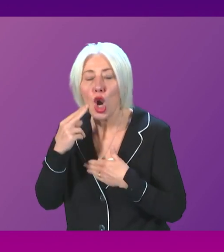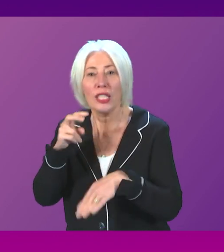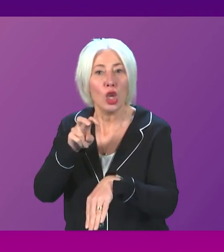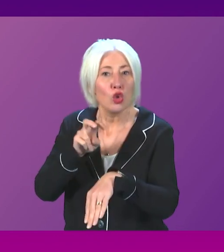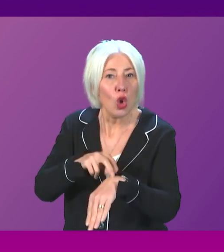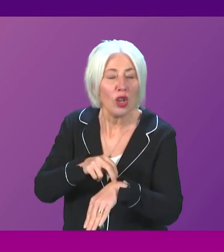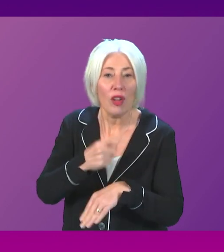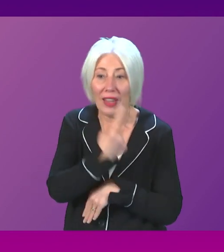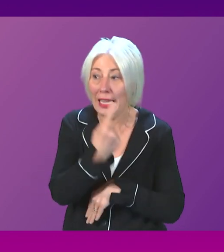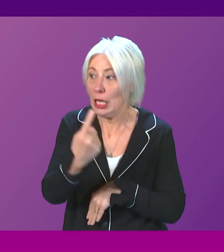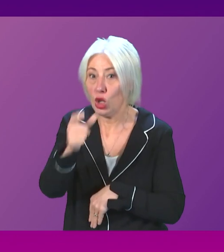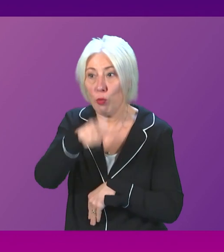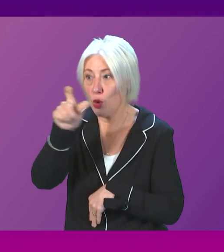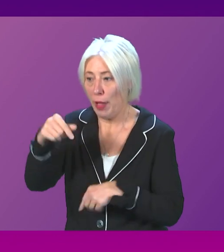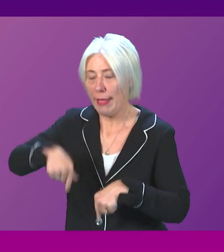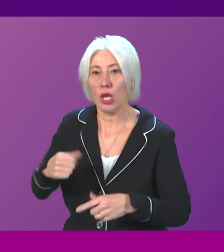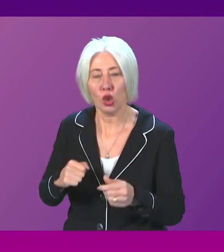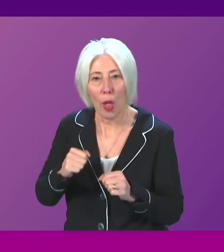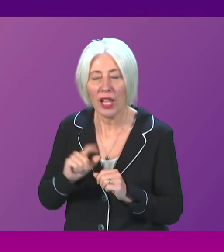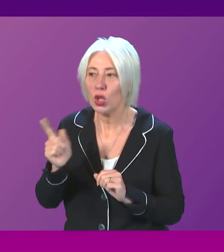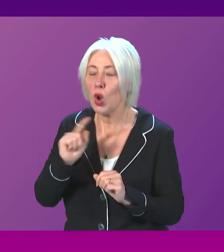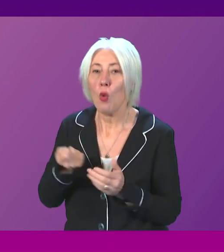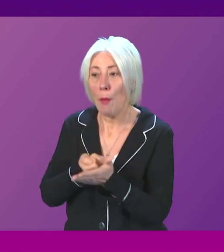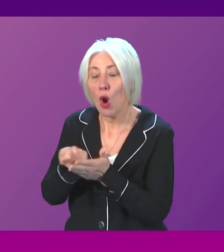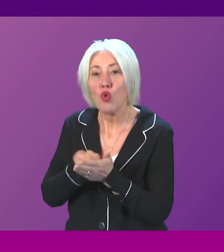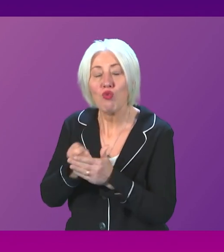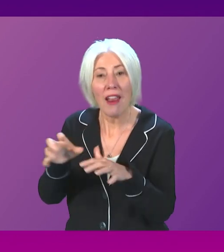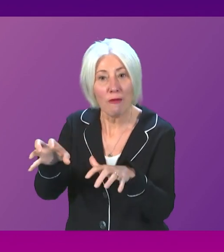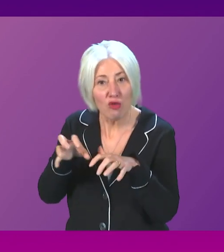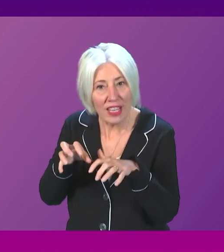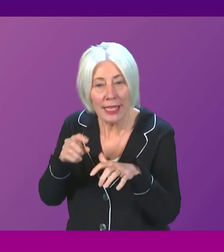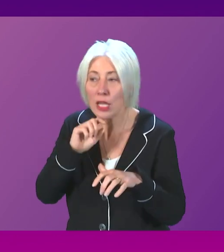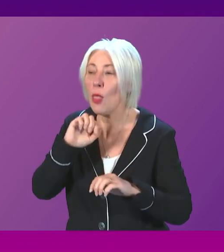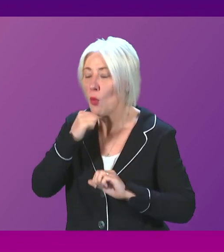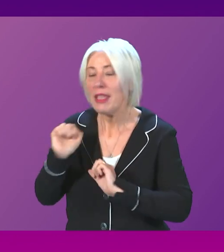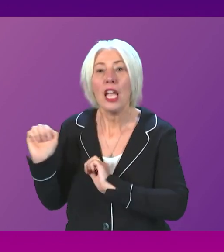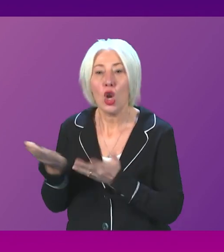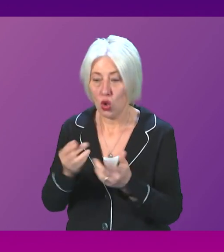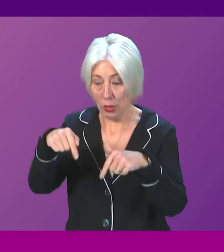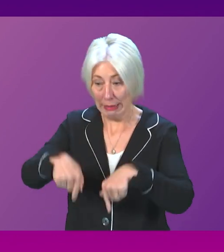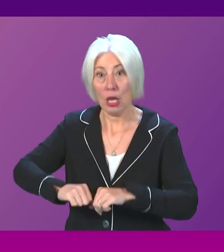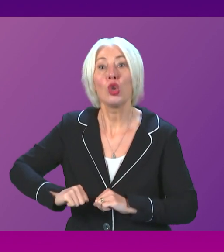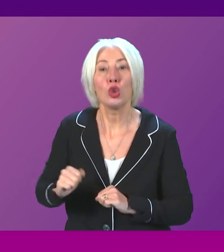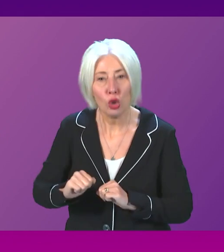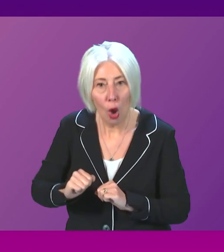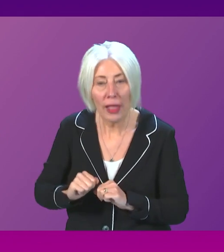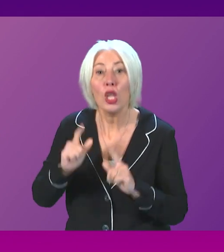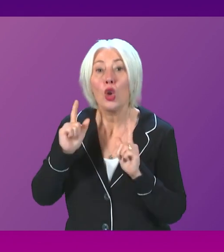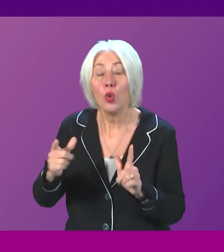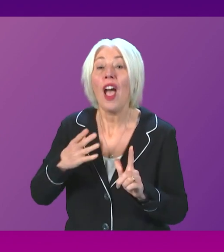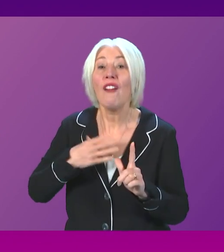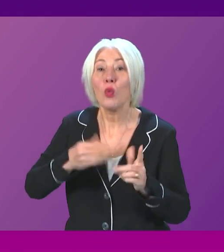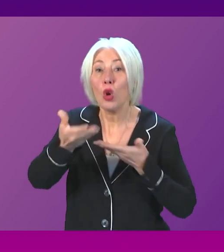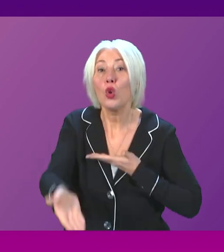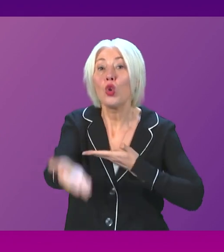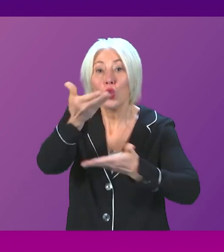per head of population? How about a rent freeze such as is being introduced here in Scotland? So if we want a swap